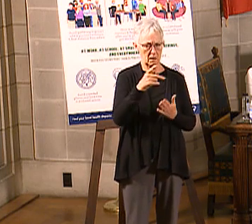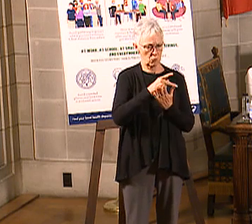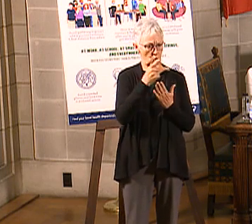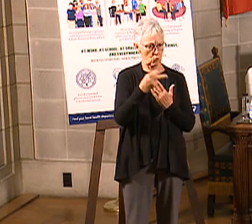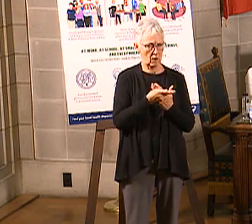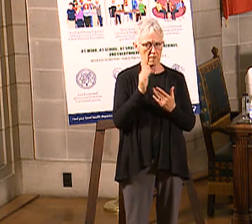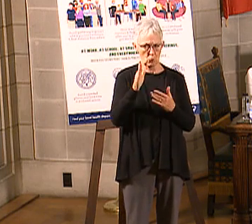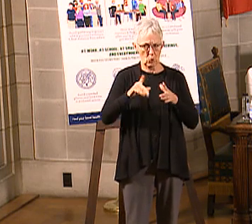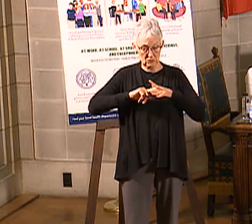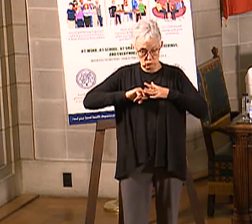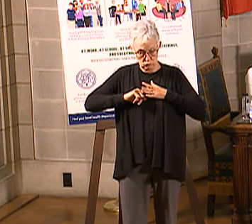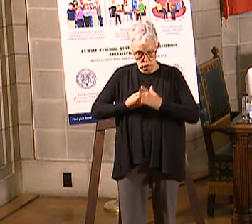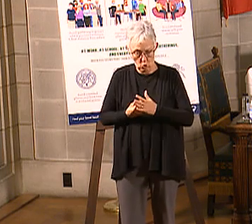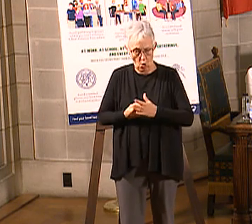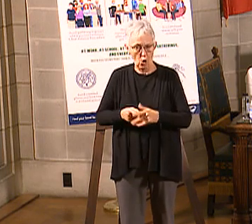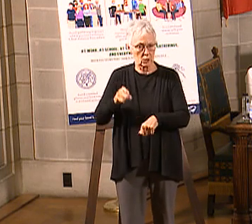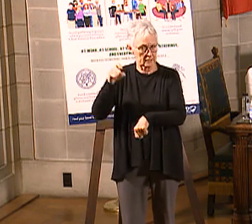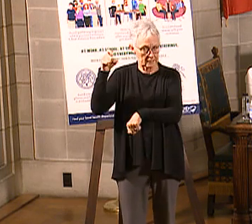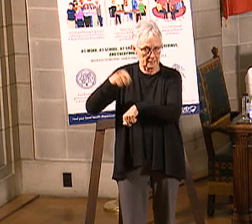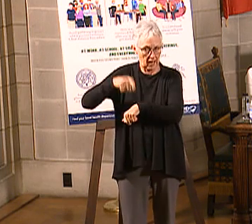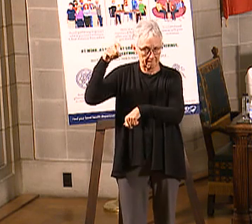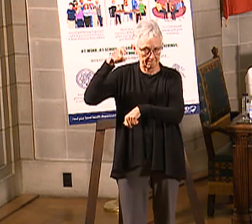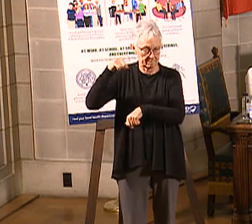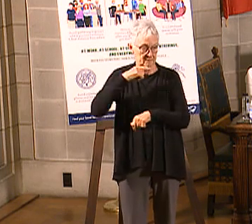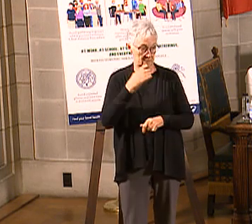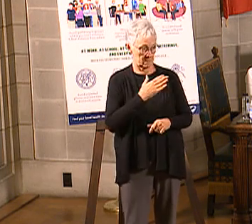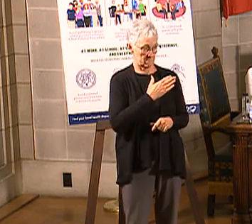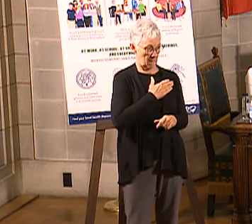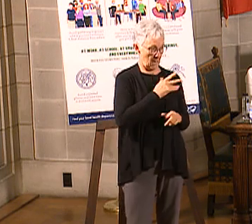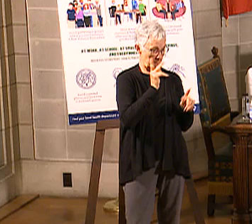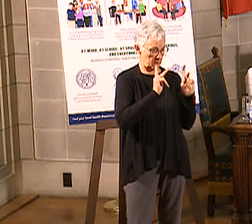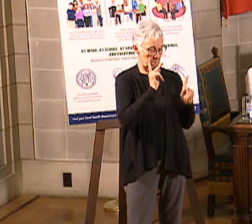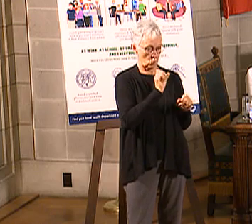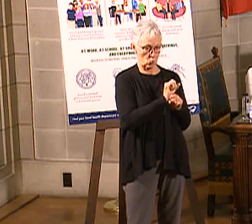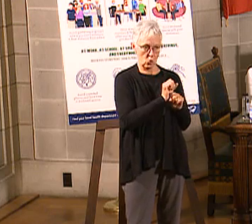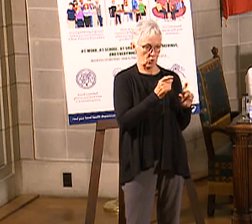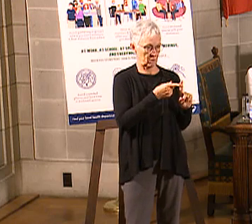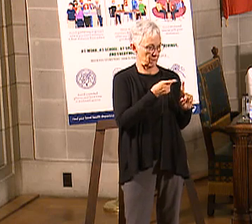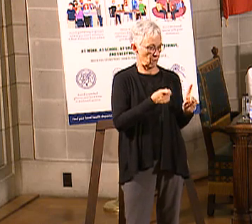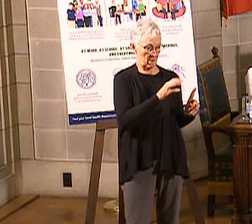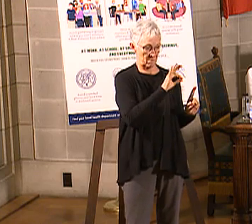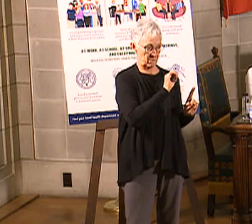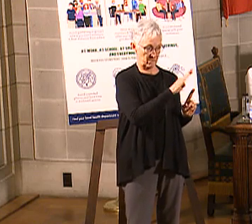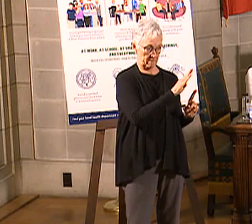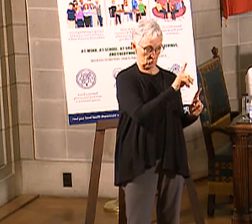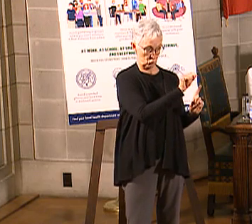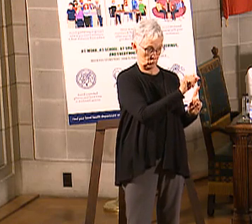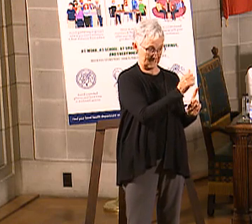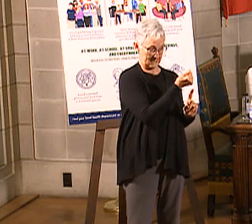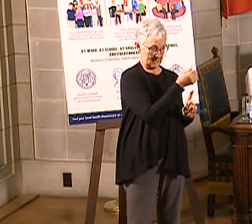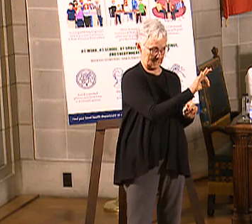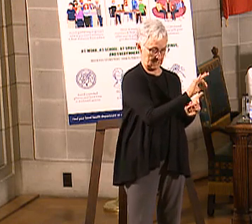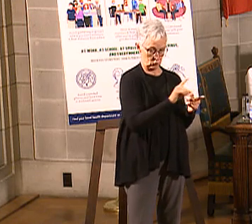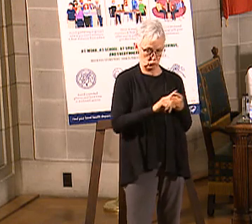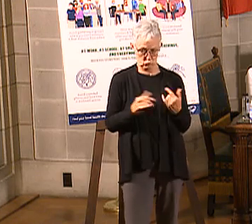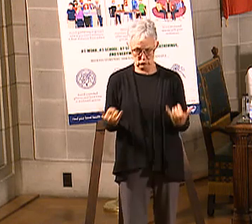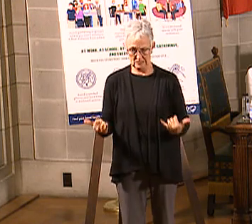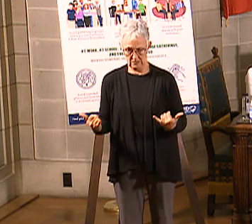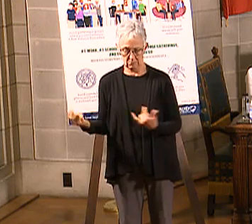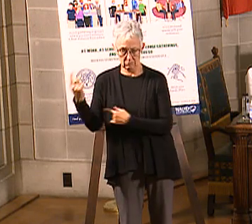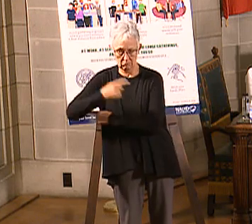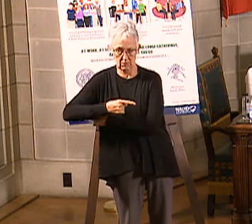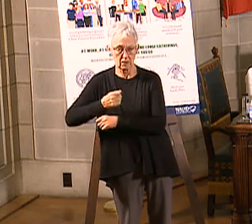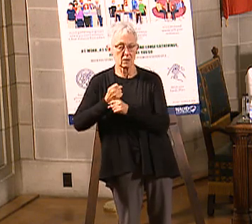My staff have diligently worked from February of 2019 all the way to today to make sure that Medicaid